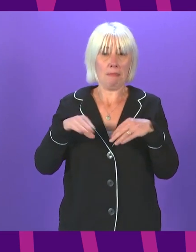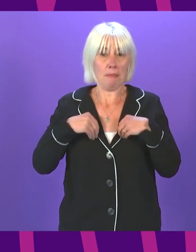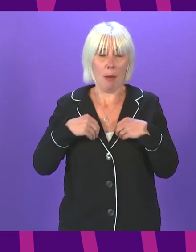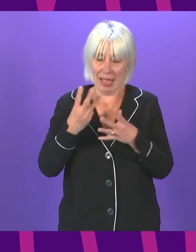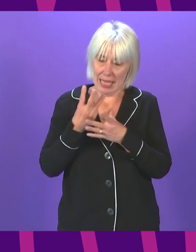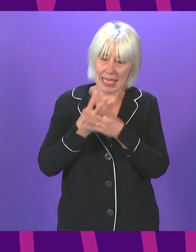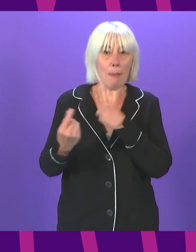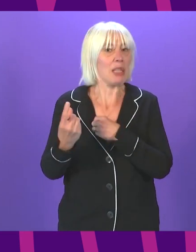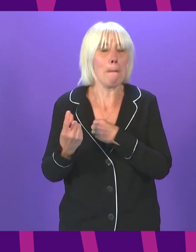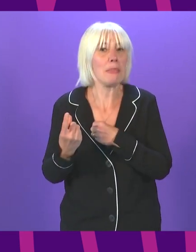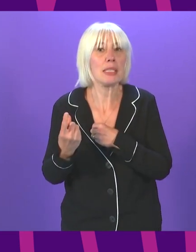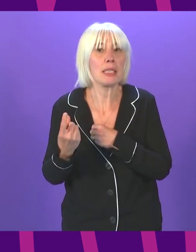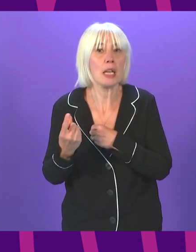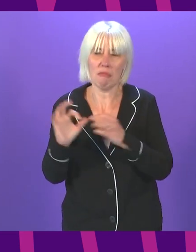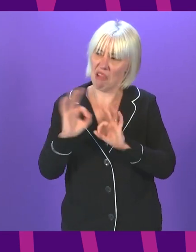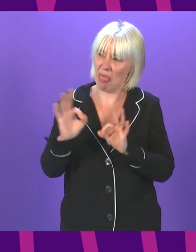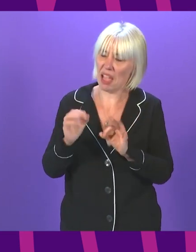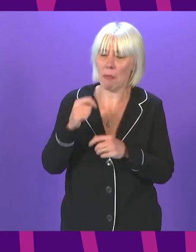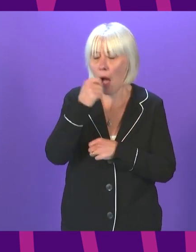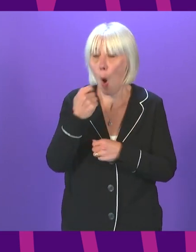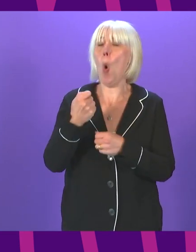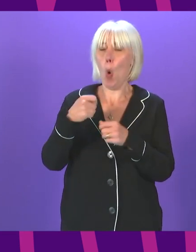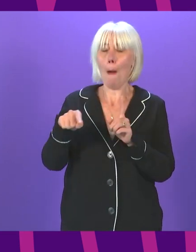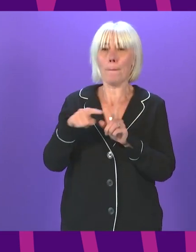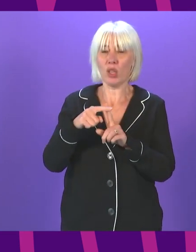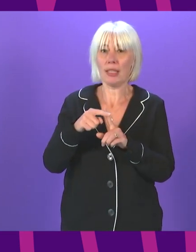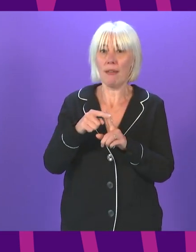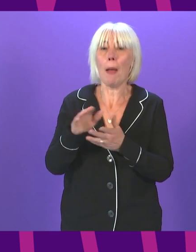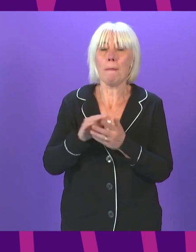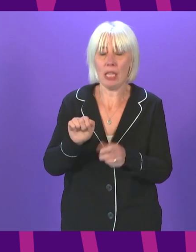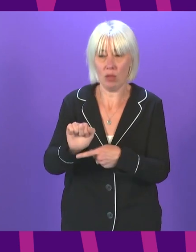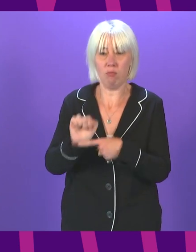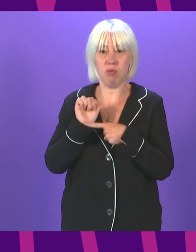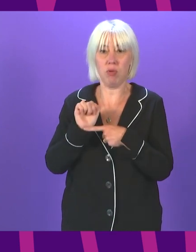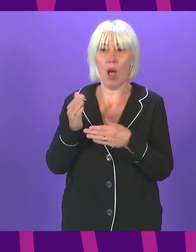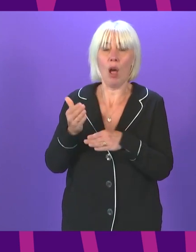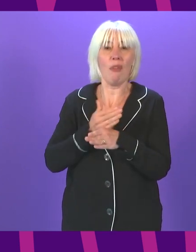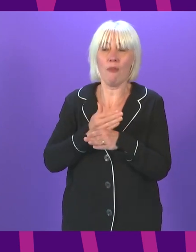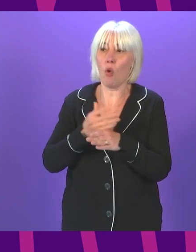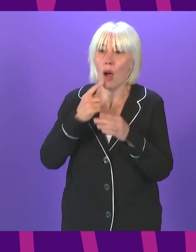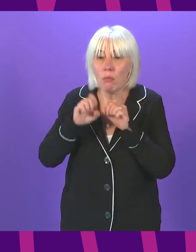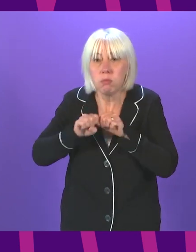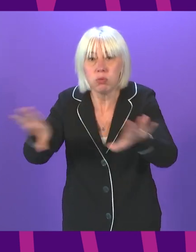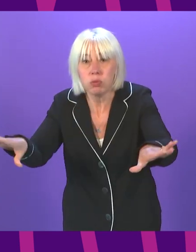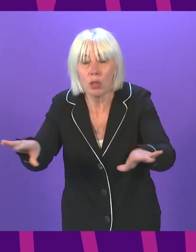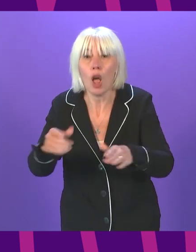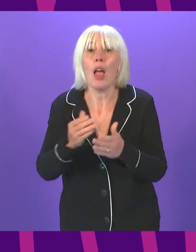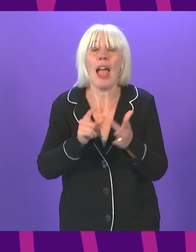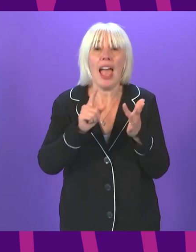still have a chance of finding that out before inadvertently passing the virus on to others. You can get free lateral flow tests through NHS